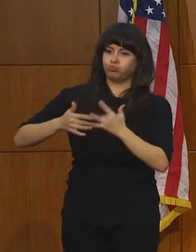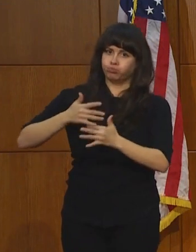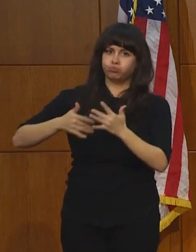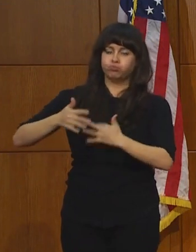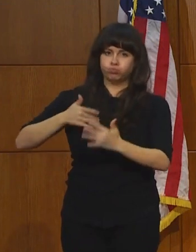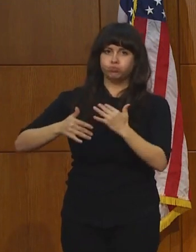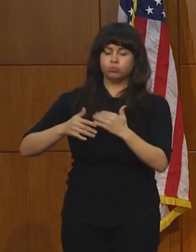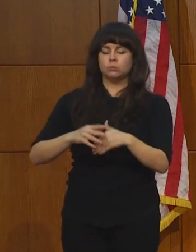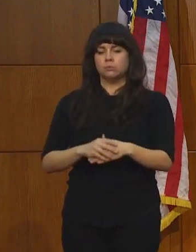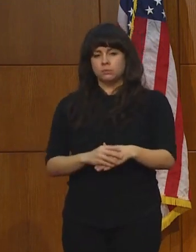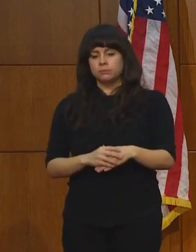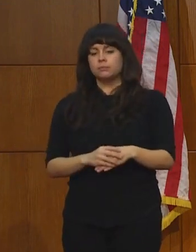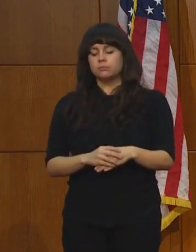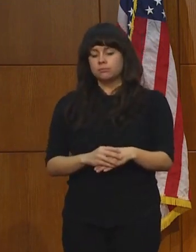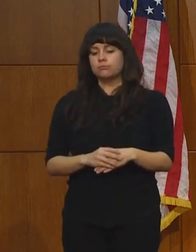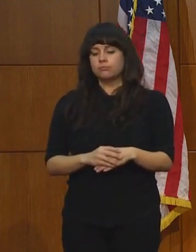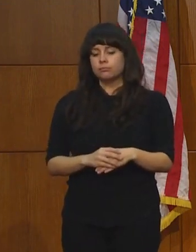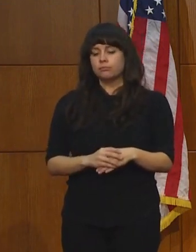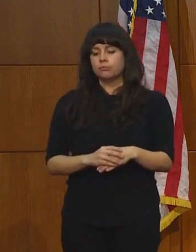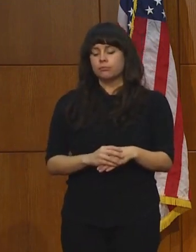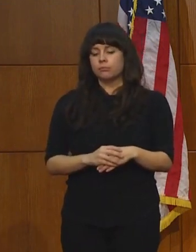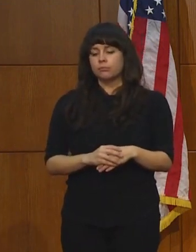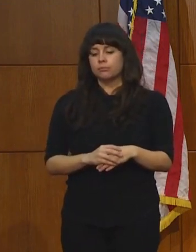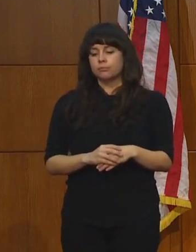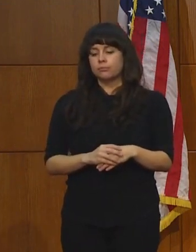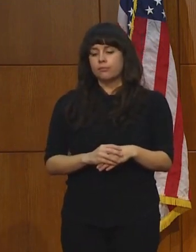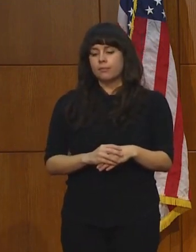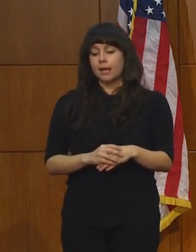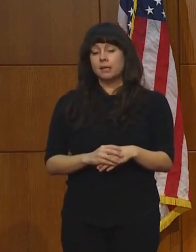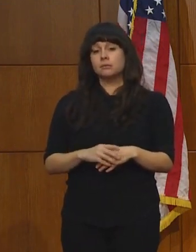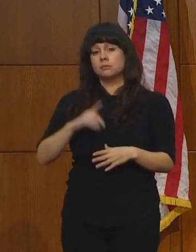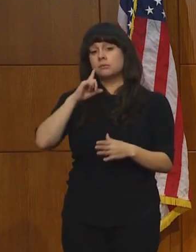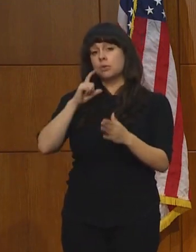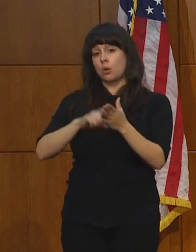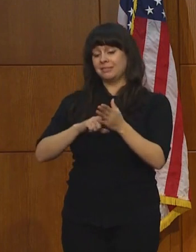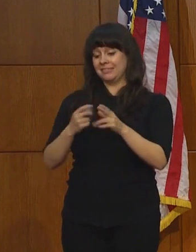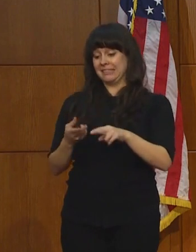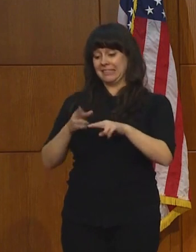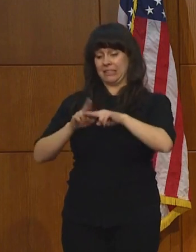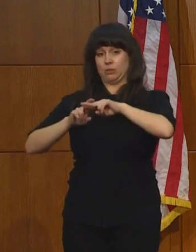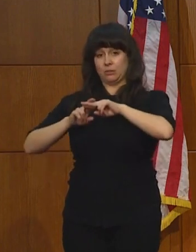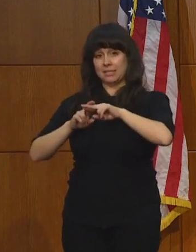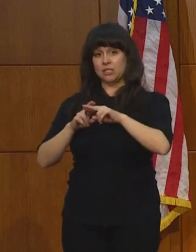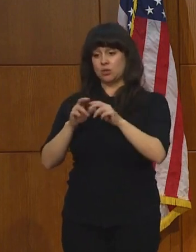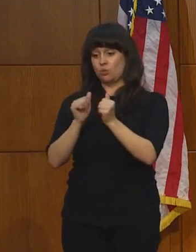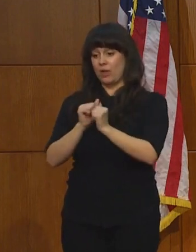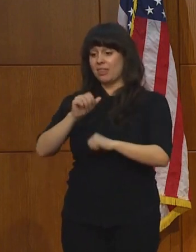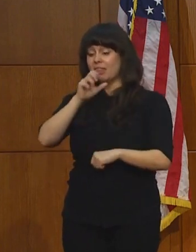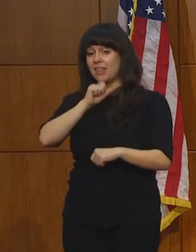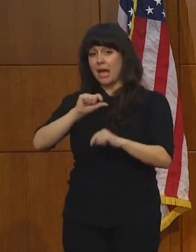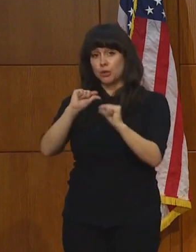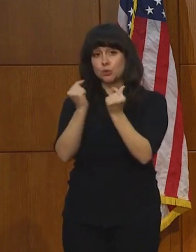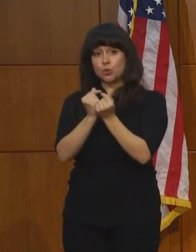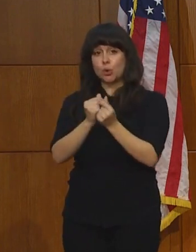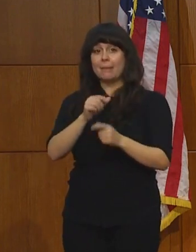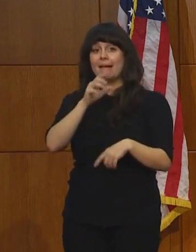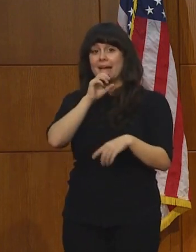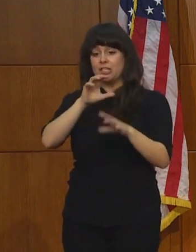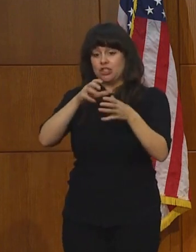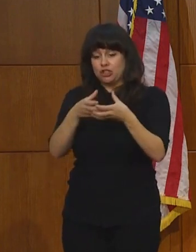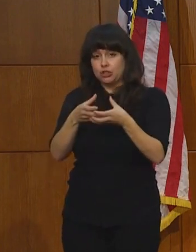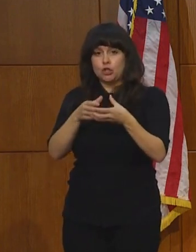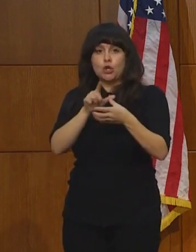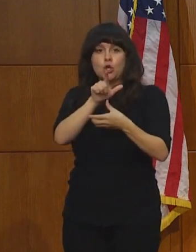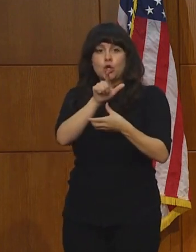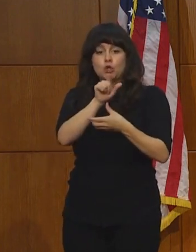As a matter of fact, the increase in the age group of 20 through